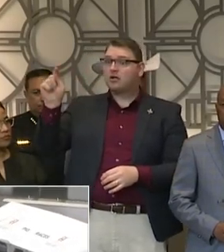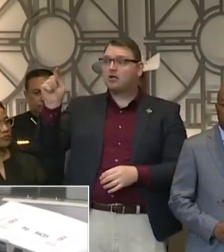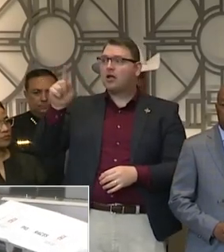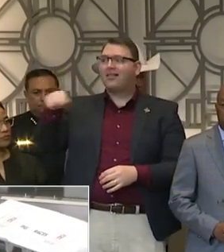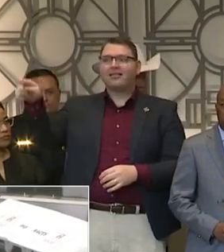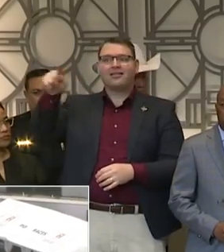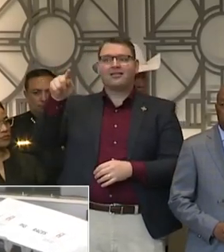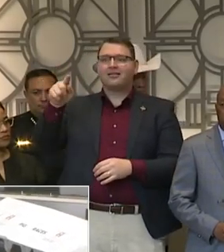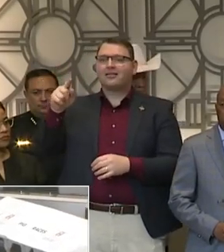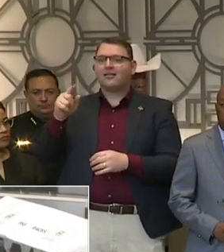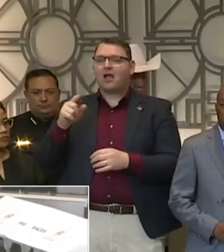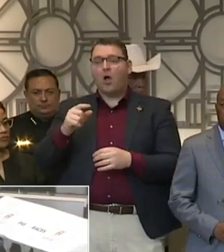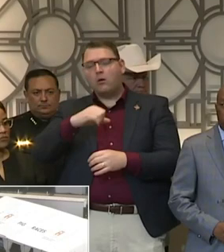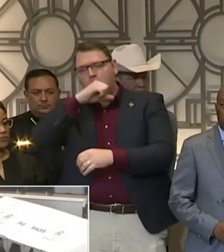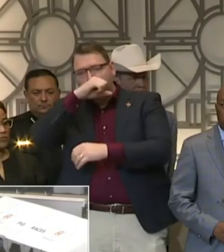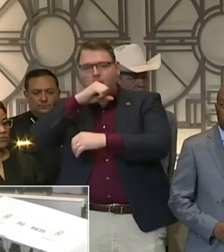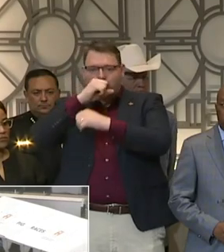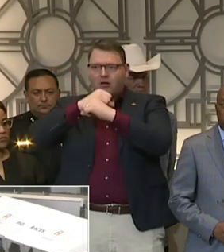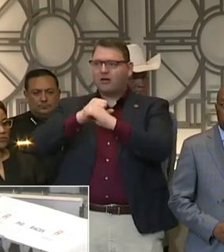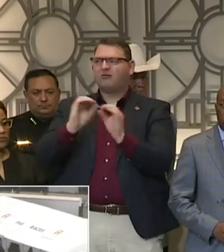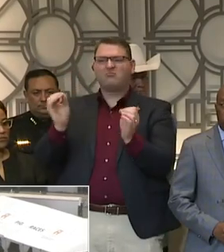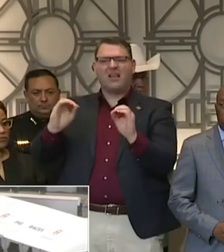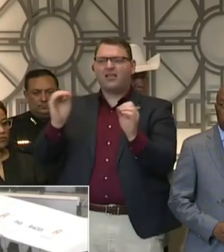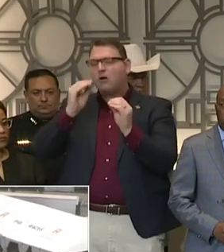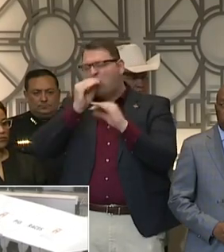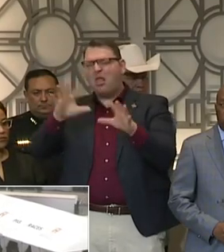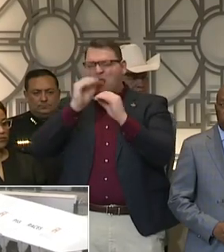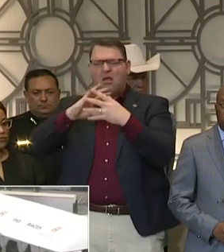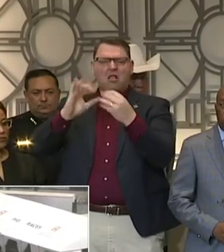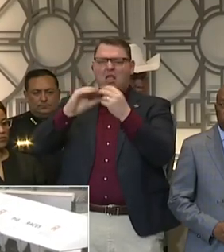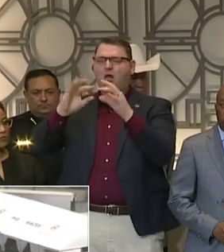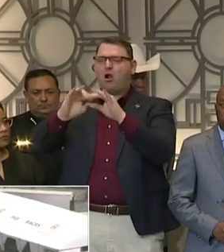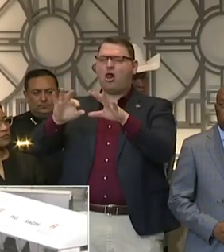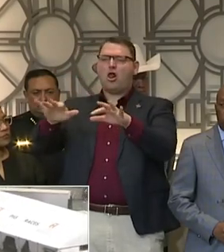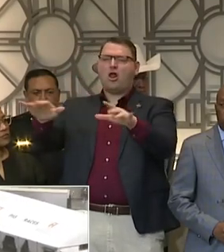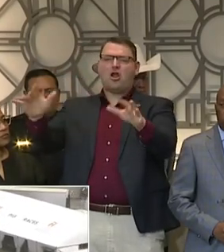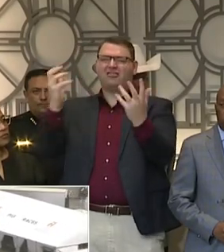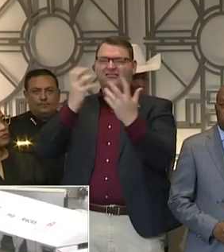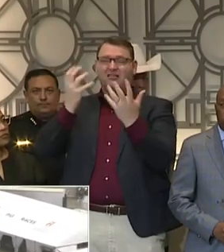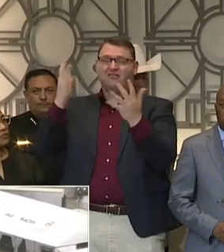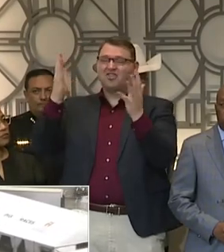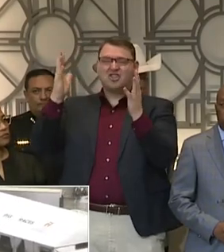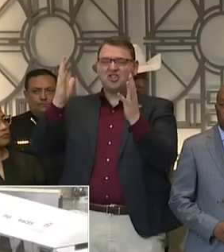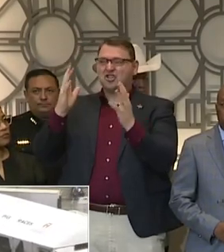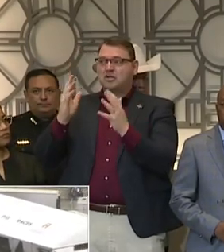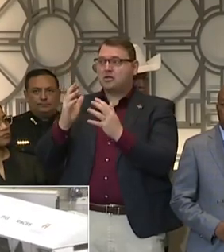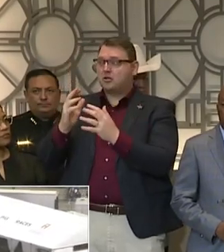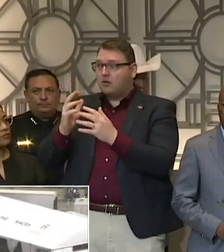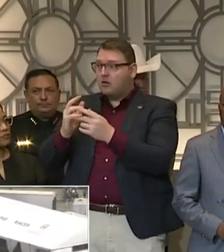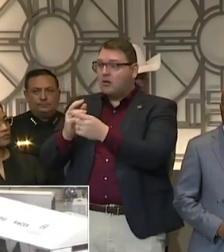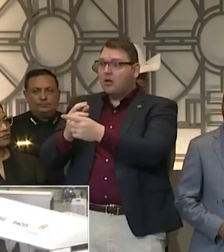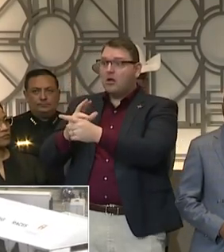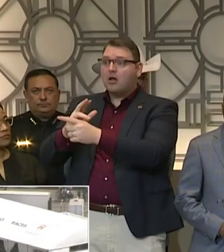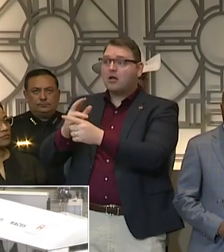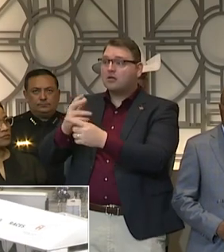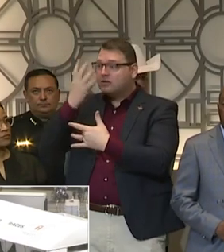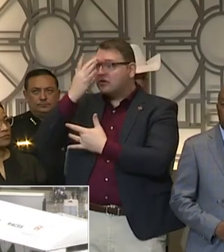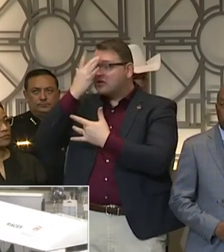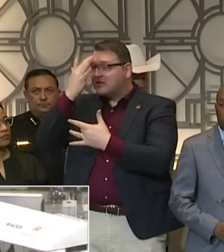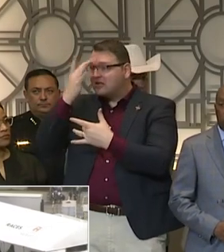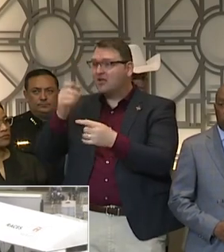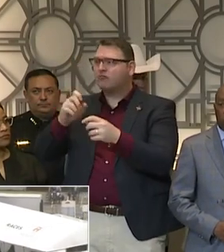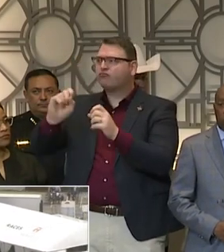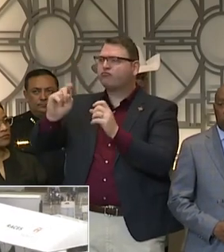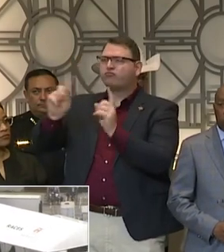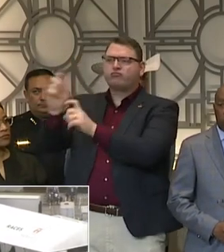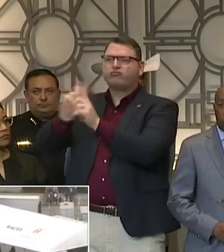and, importantly, their health care system to the point when people needed a hospital bed, there was none available. What we are trying to do